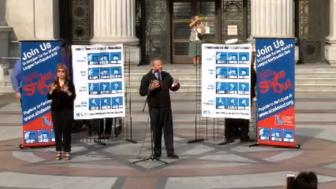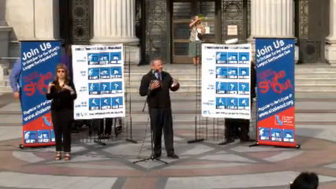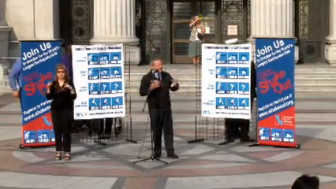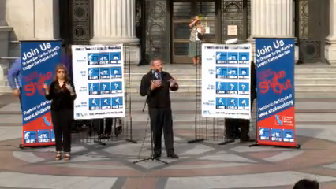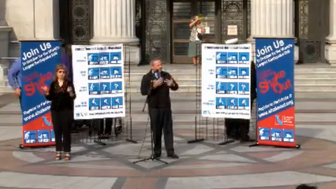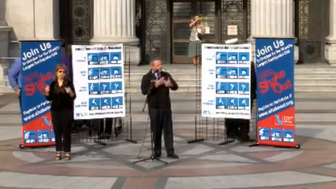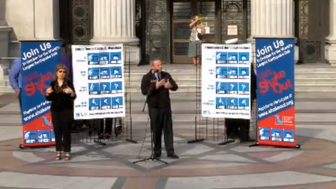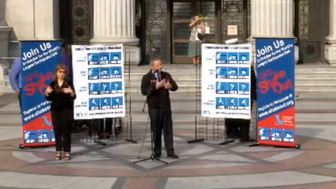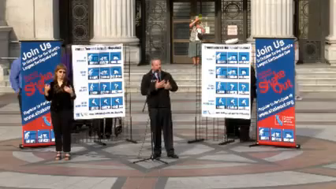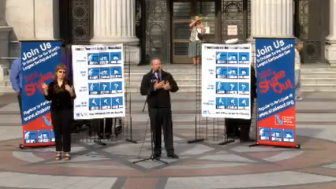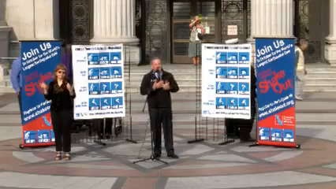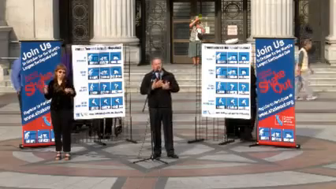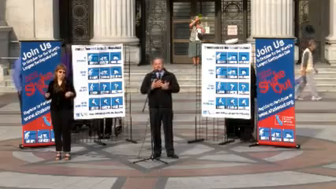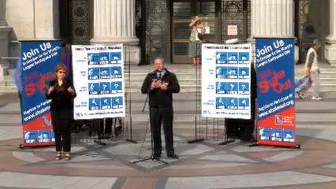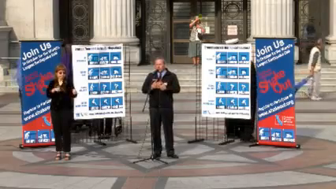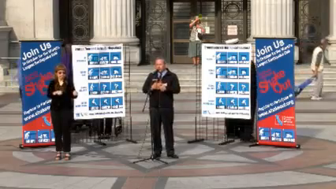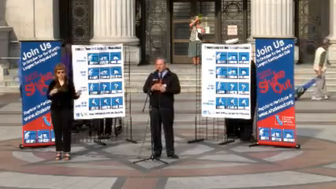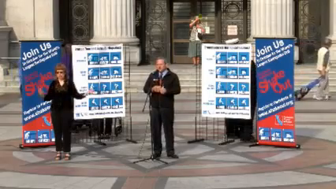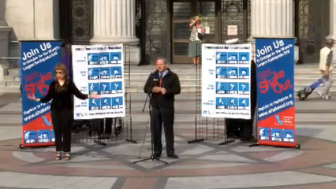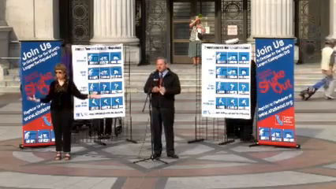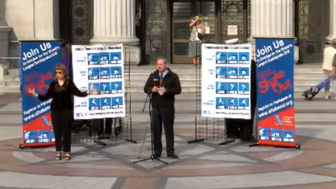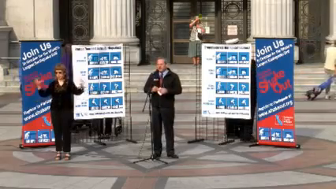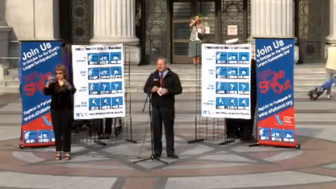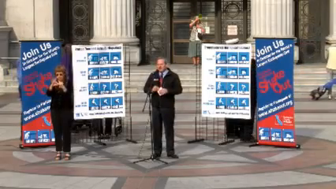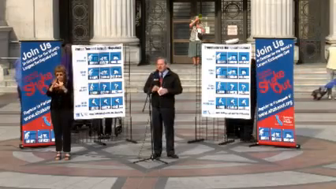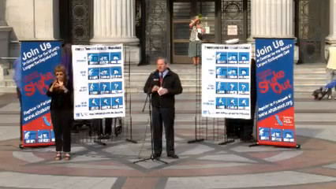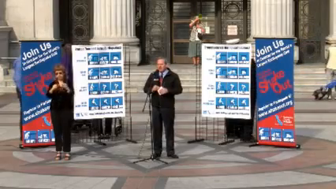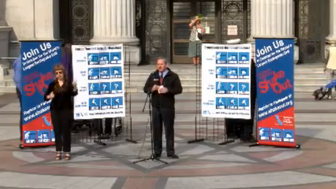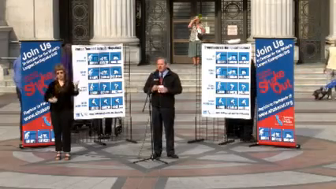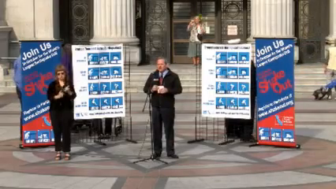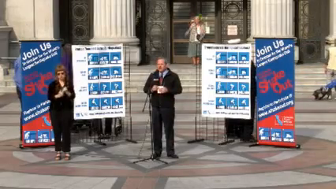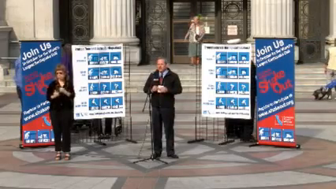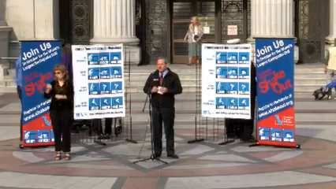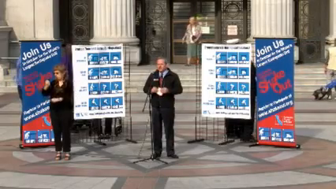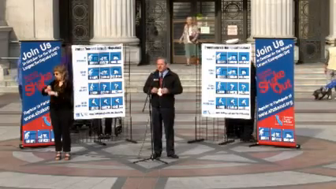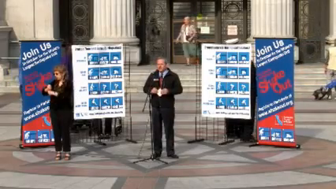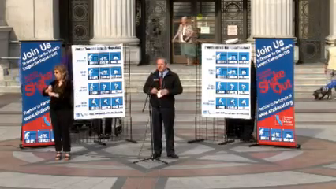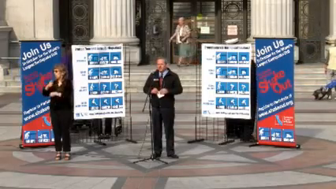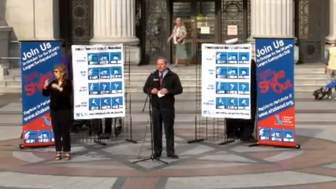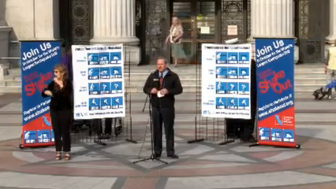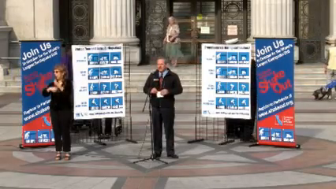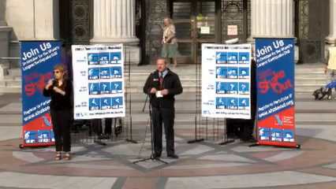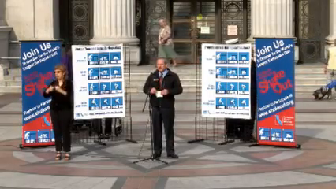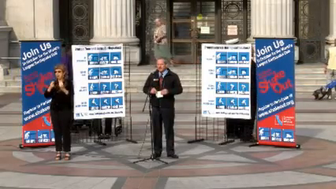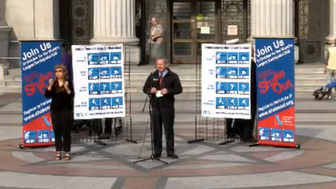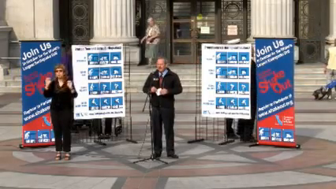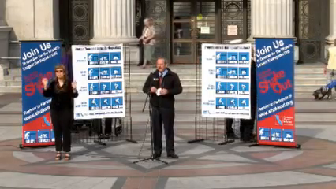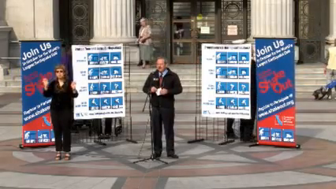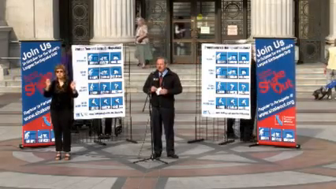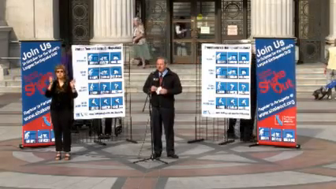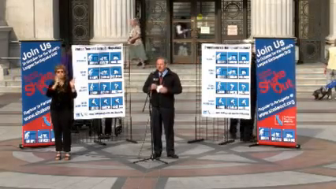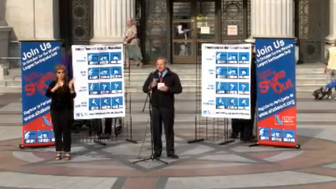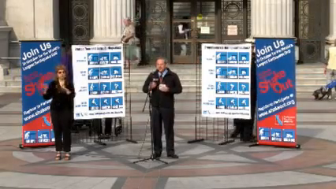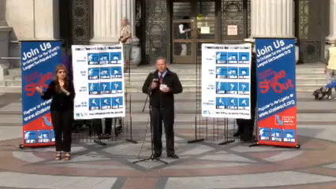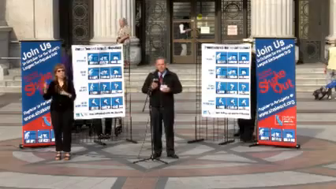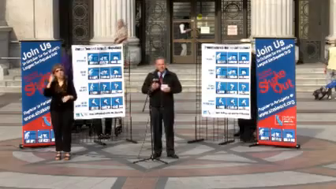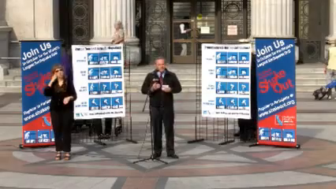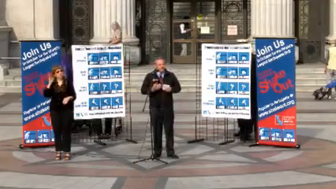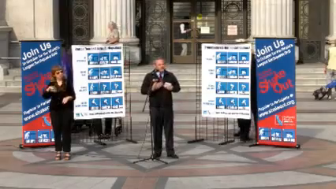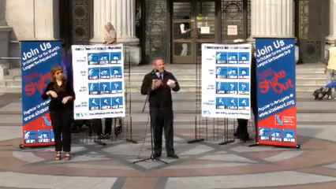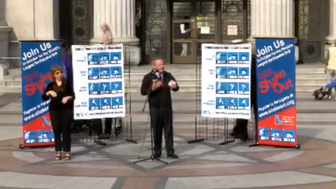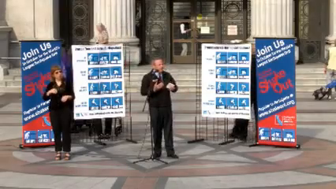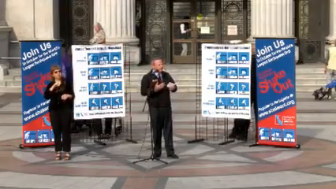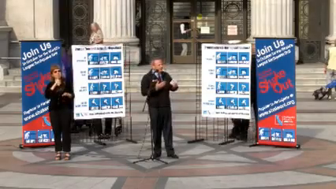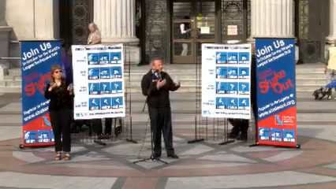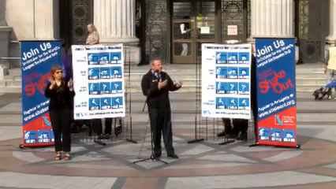correlate and support each other with regards to emergency preparedness. You know, it's really important